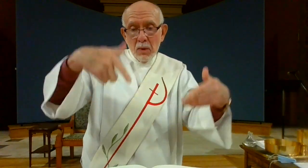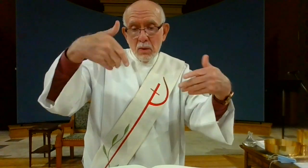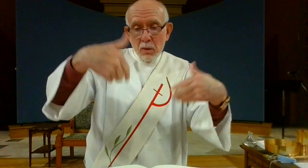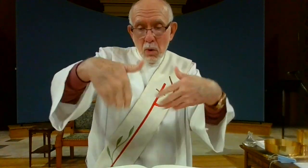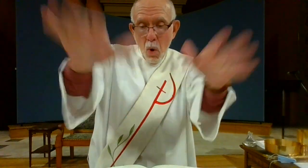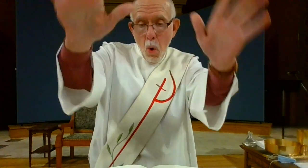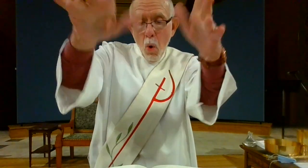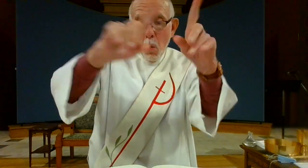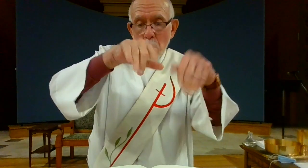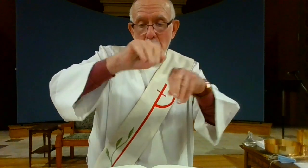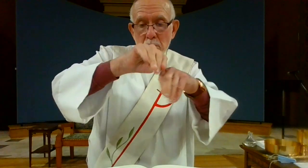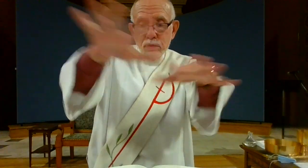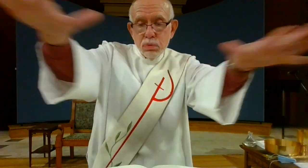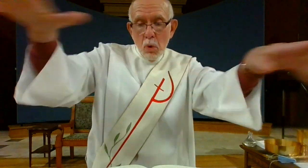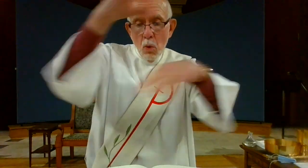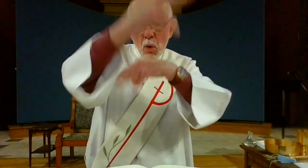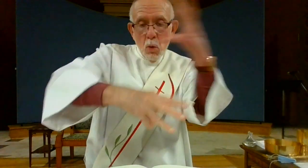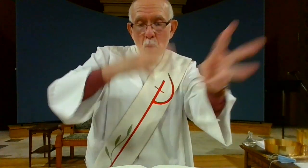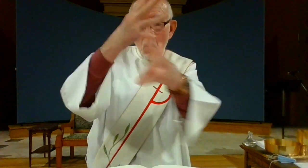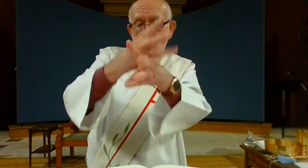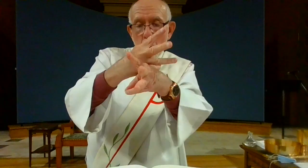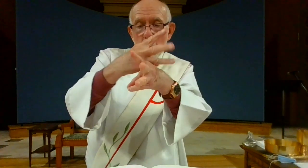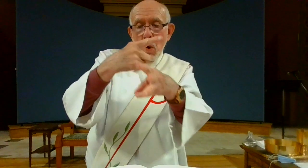so I sent them into the world